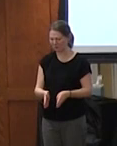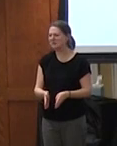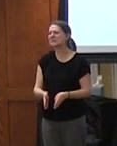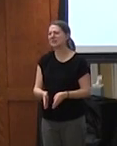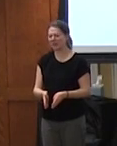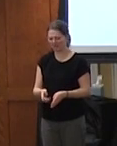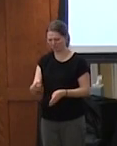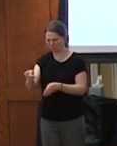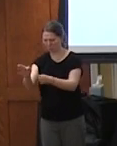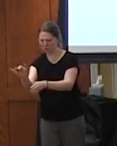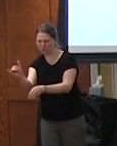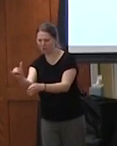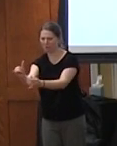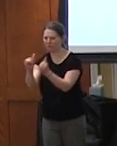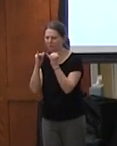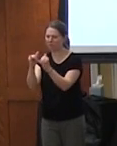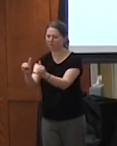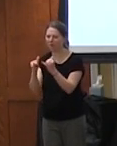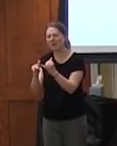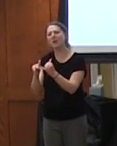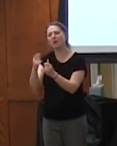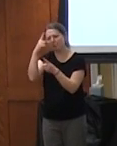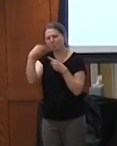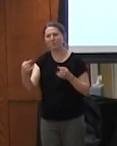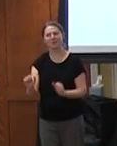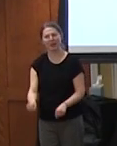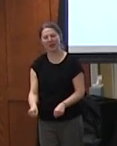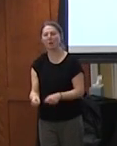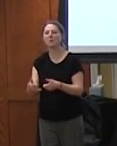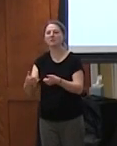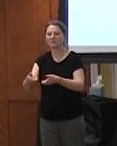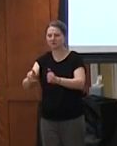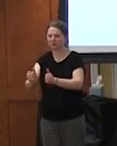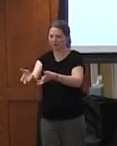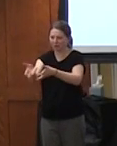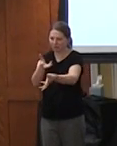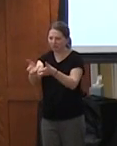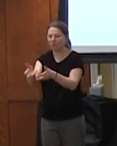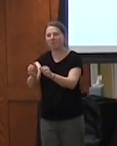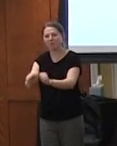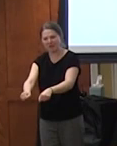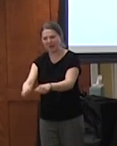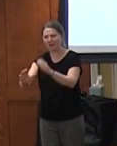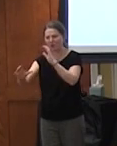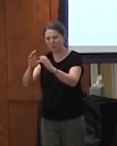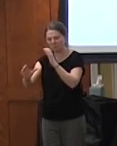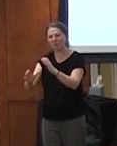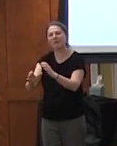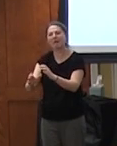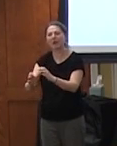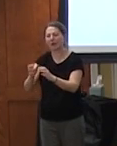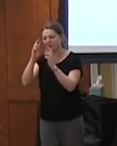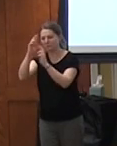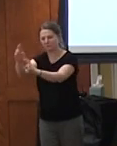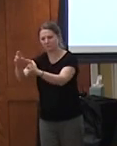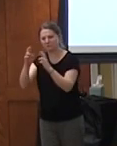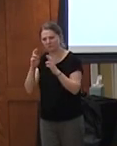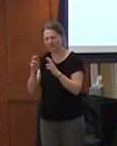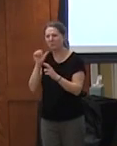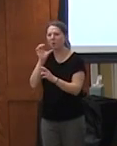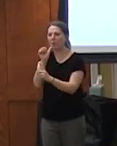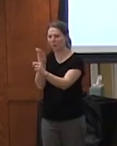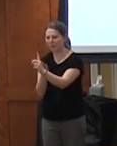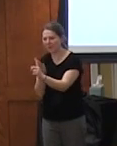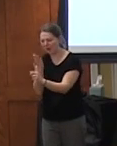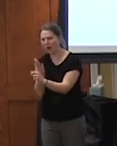disagreement and still talk civilly about that disagreement but when you can actually see somebody for the person that they actually are regardless of